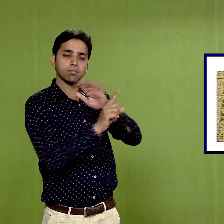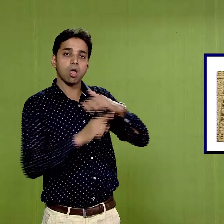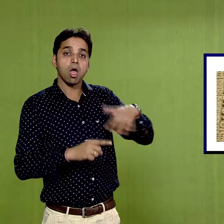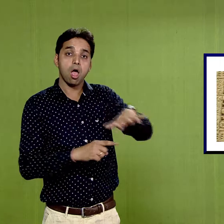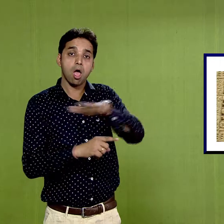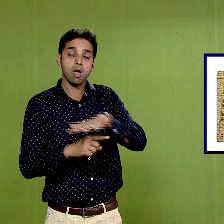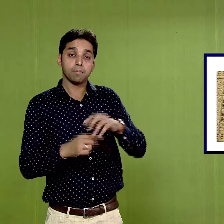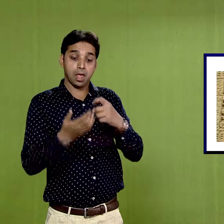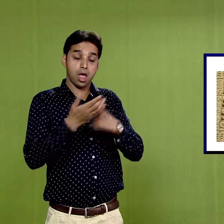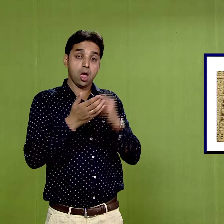royal buildings,